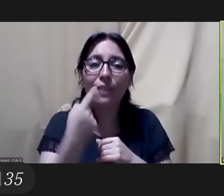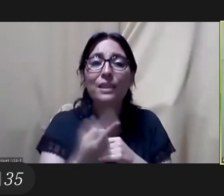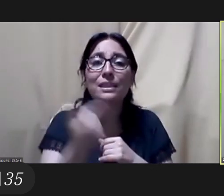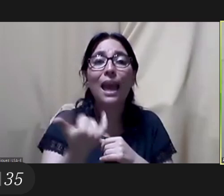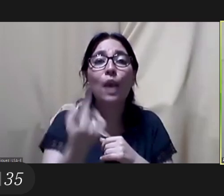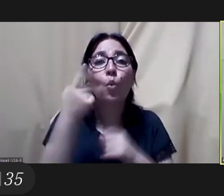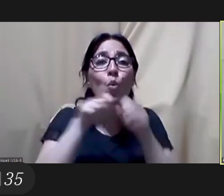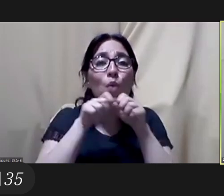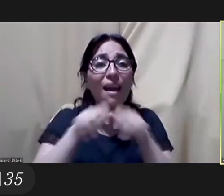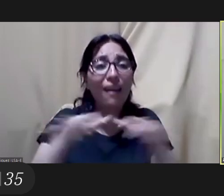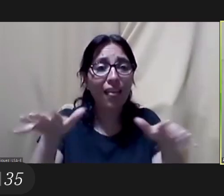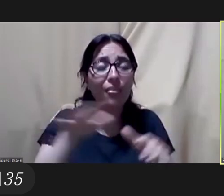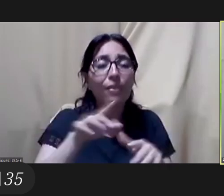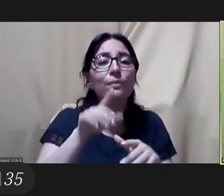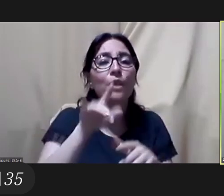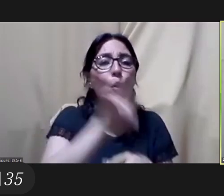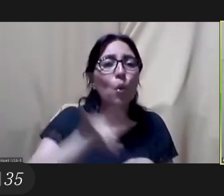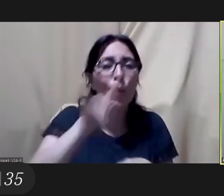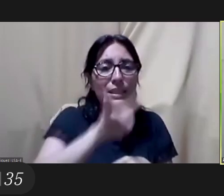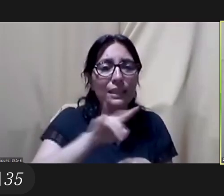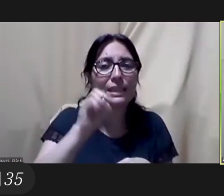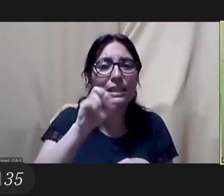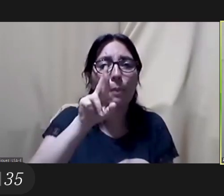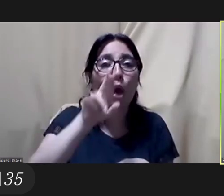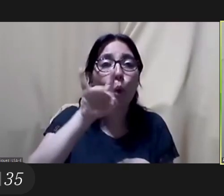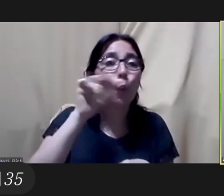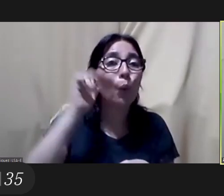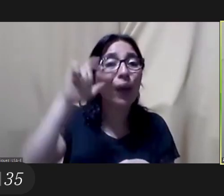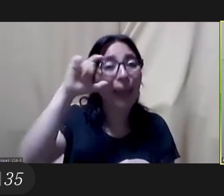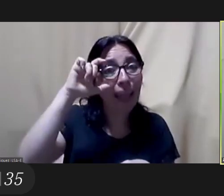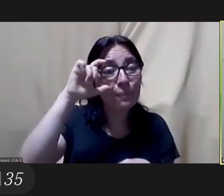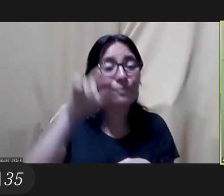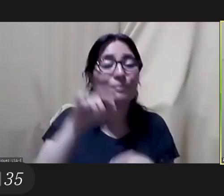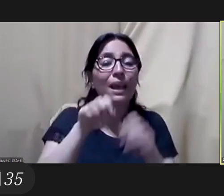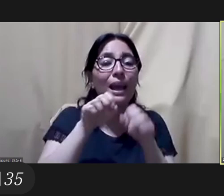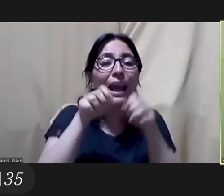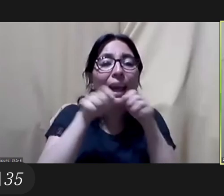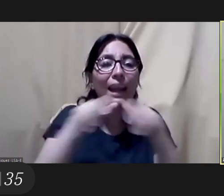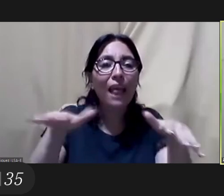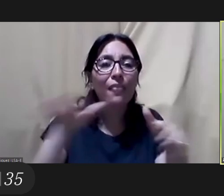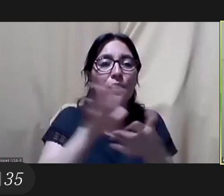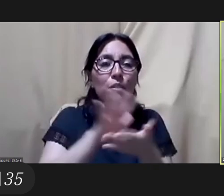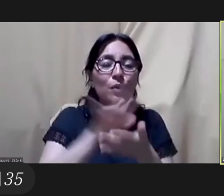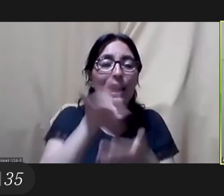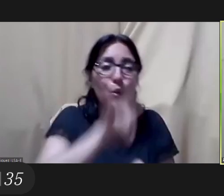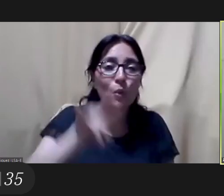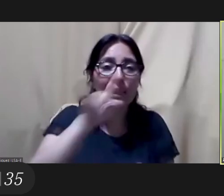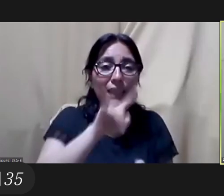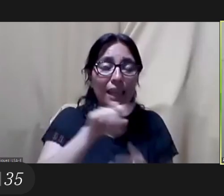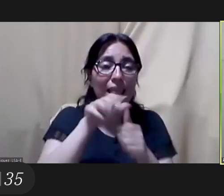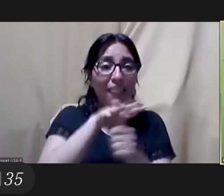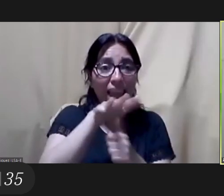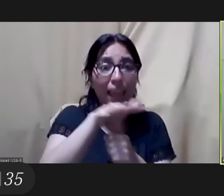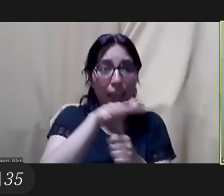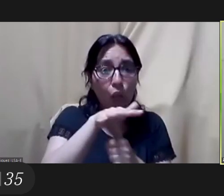how there is a network called ruhe which is a gender university network